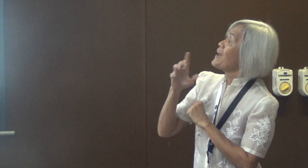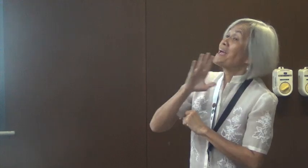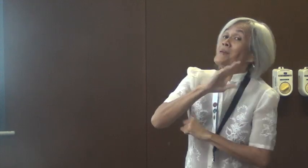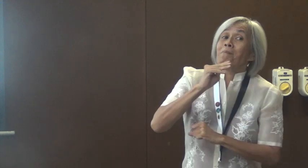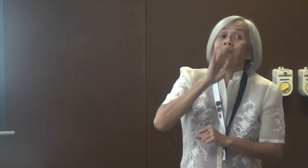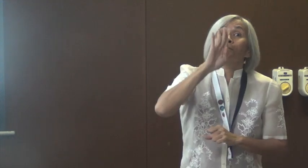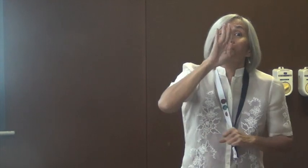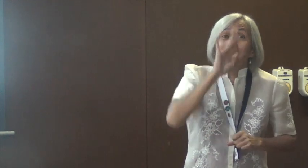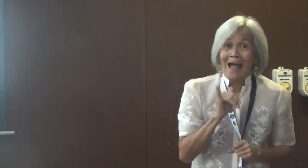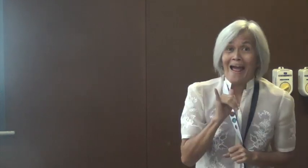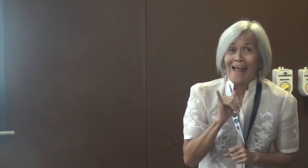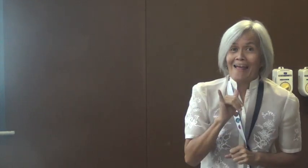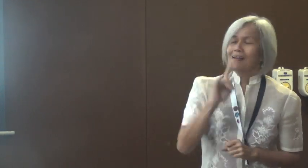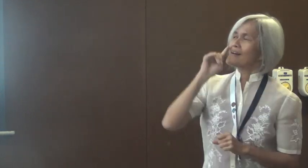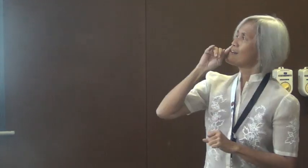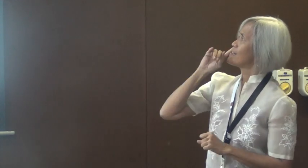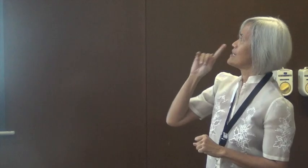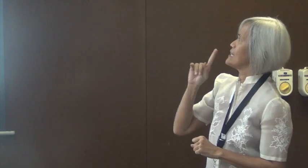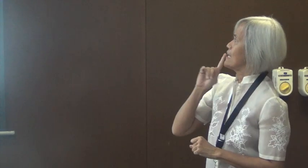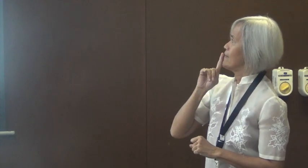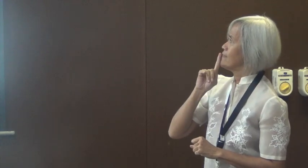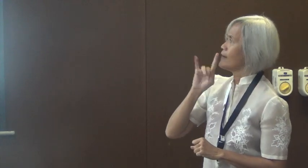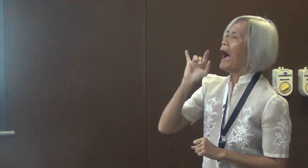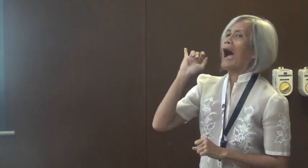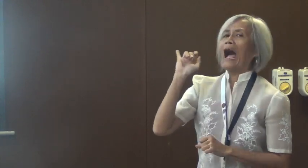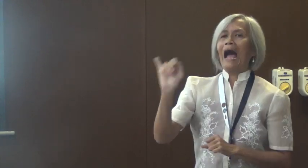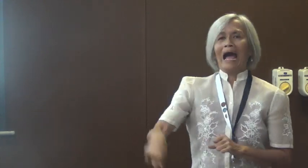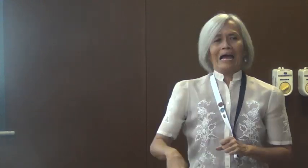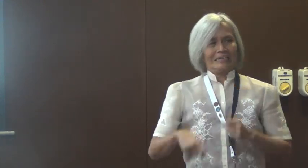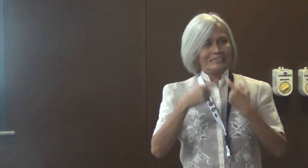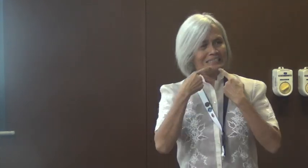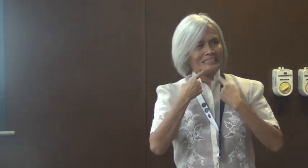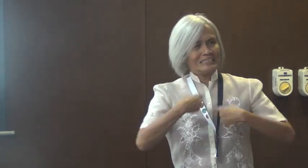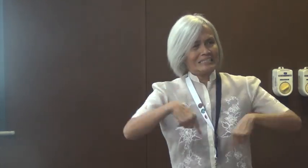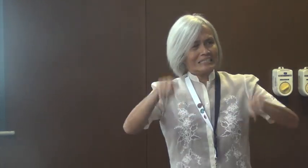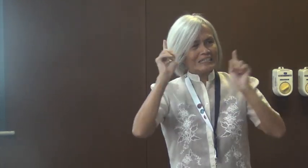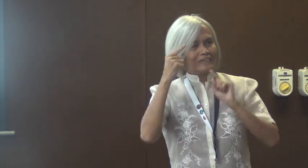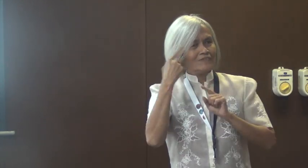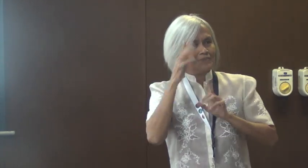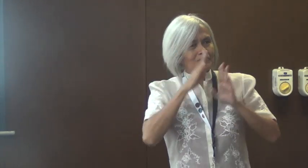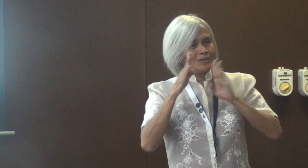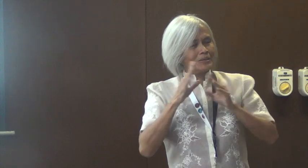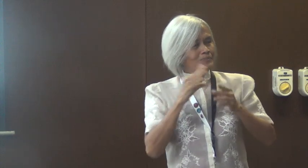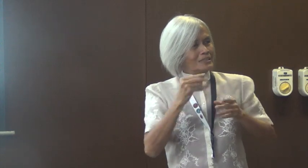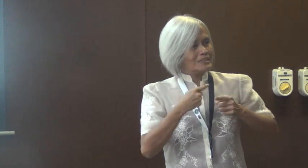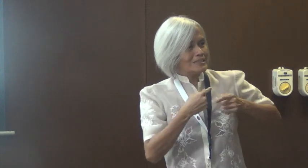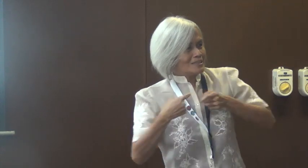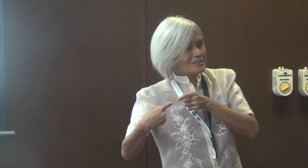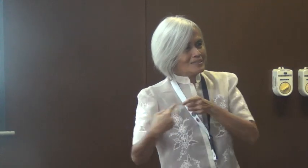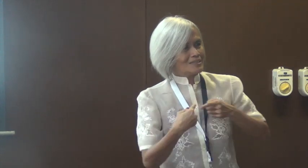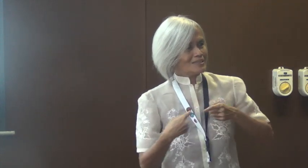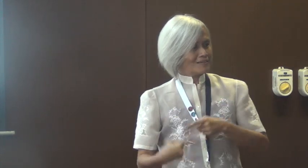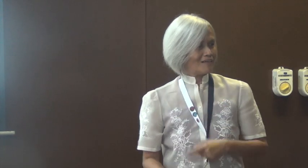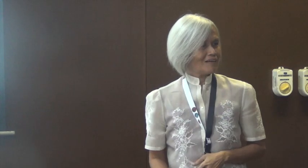The belief that research-based advocacy for and by the Filipino deaf community is the key to its struggles.